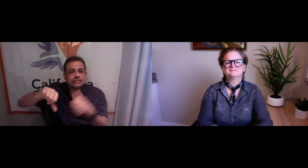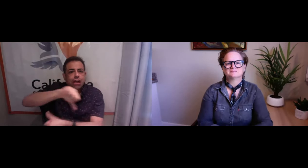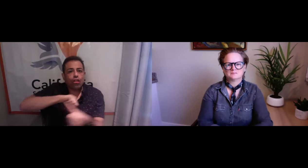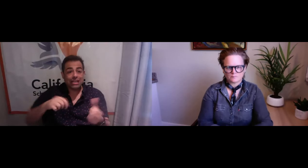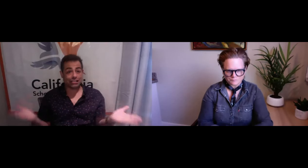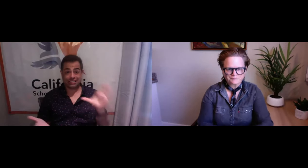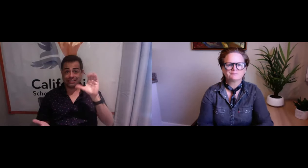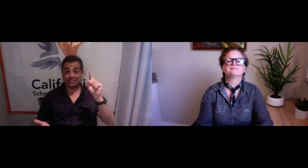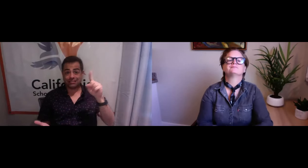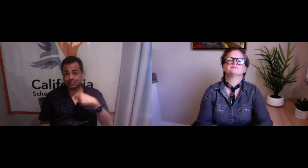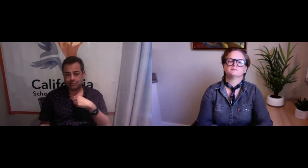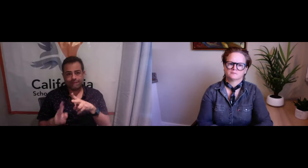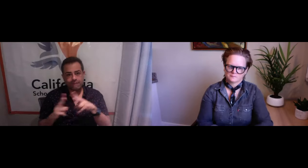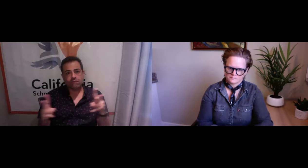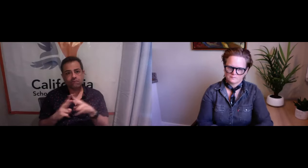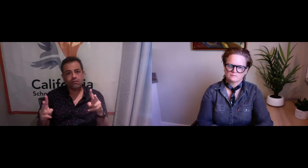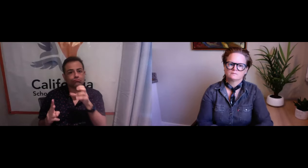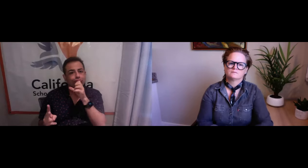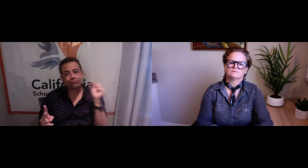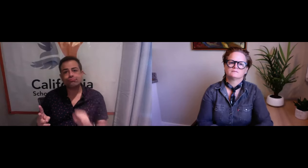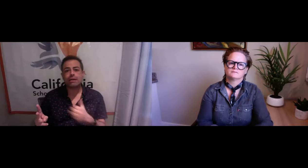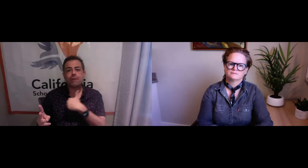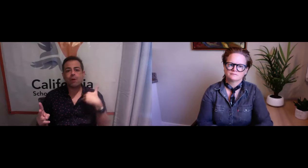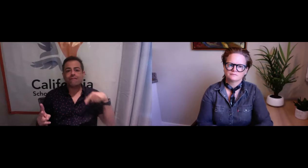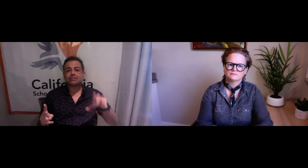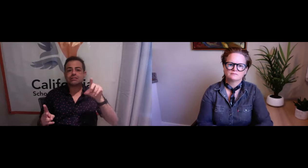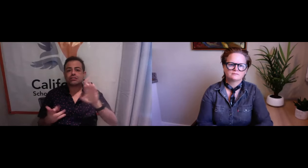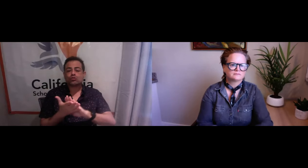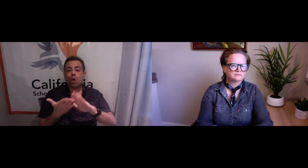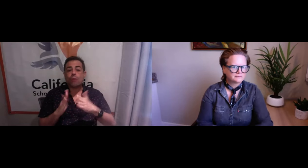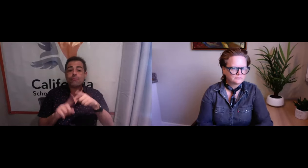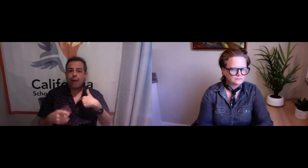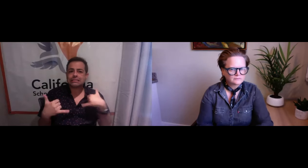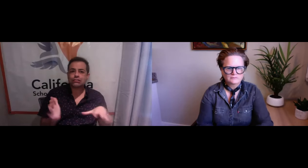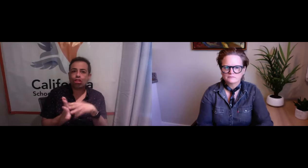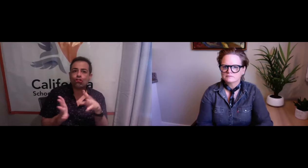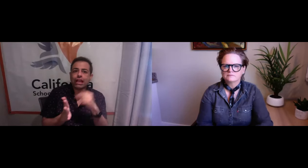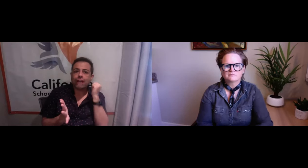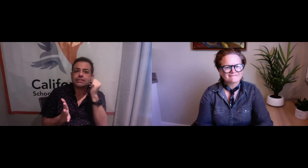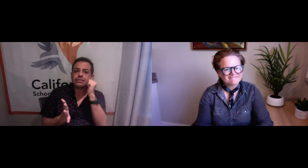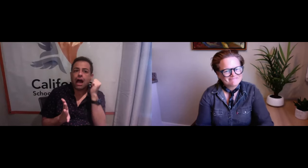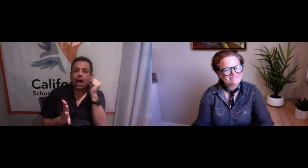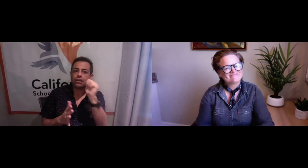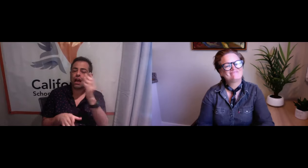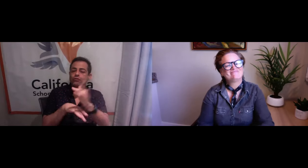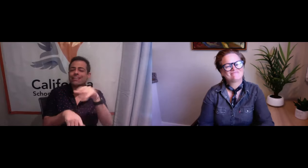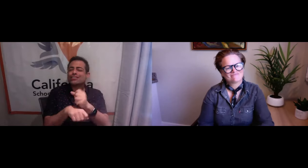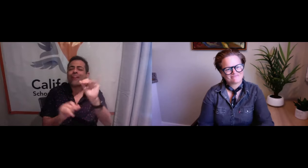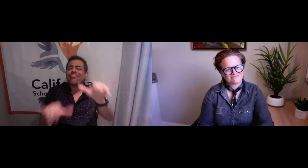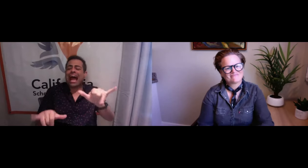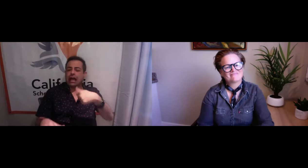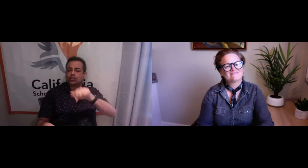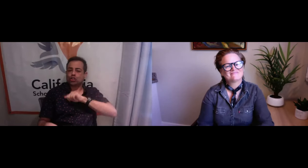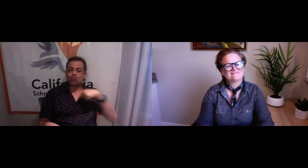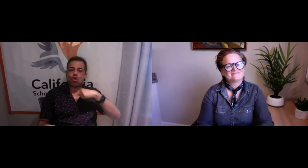you know, the kids here teach each other as well. Here at CSD, you know, we're a very old deaf school. We're all